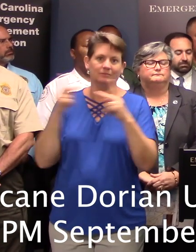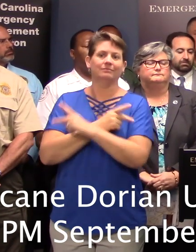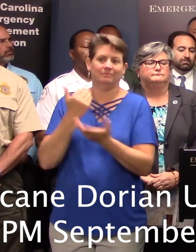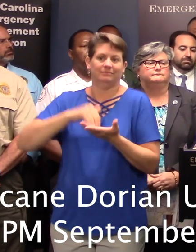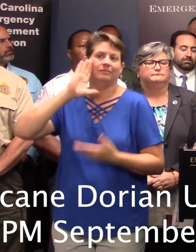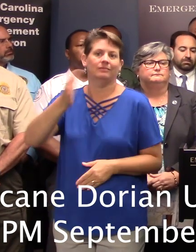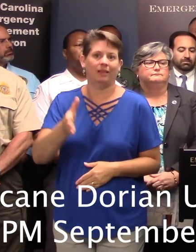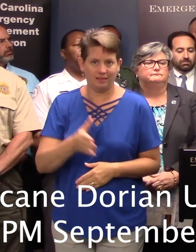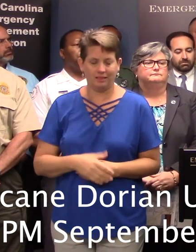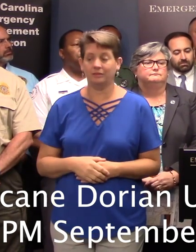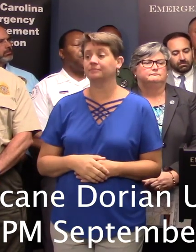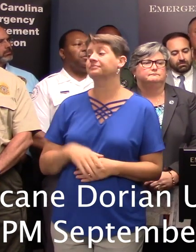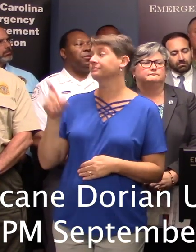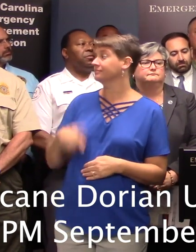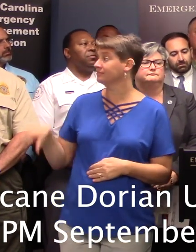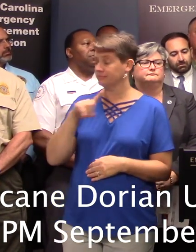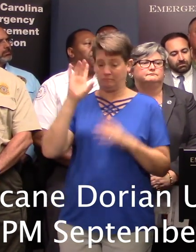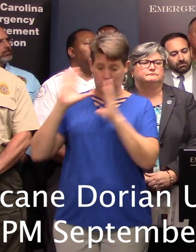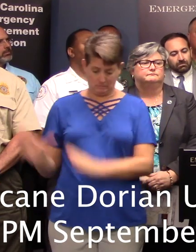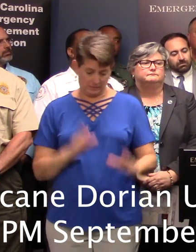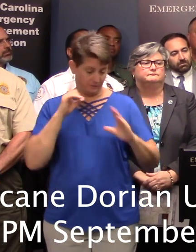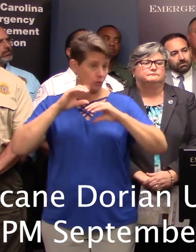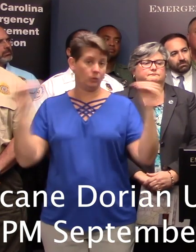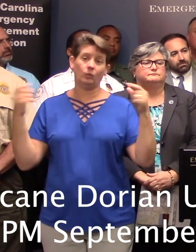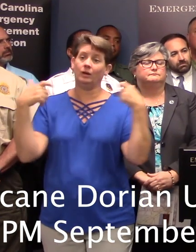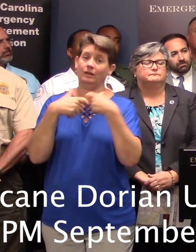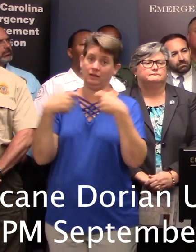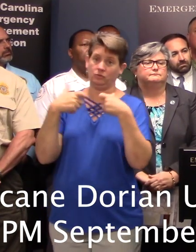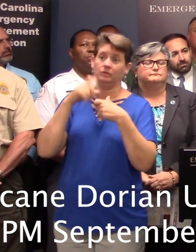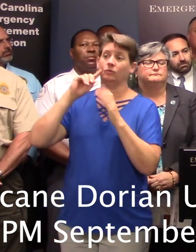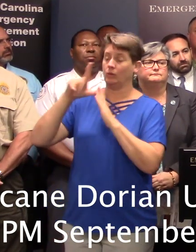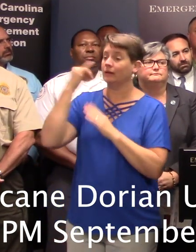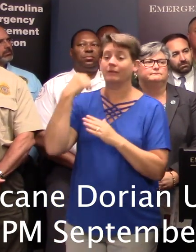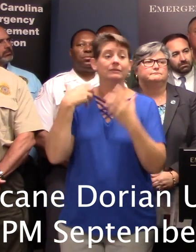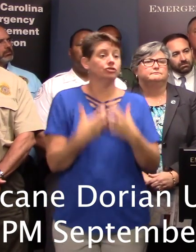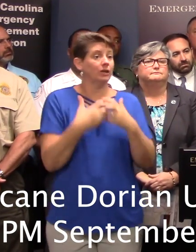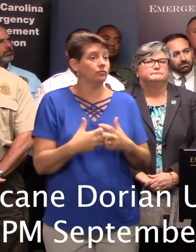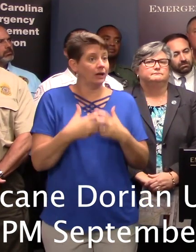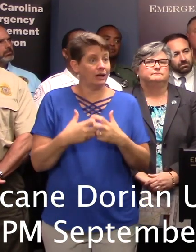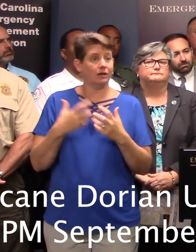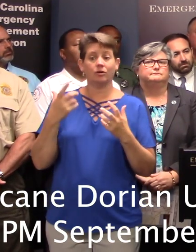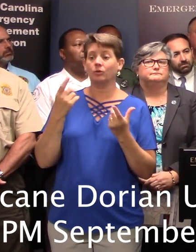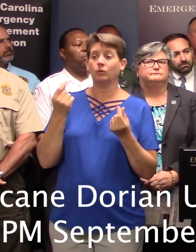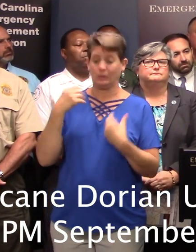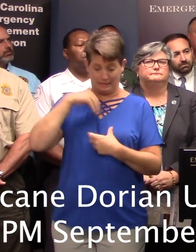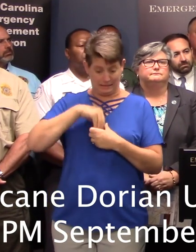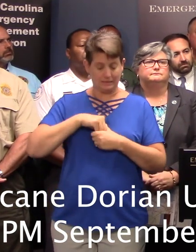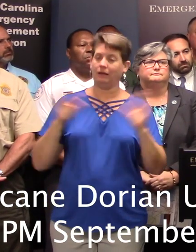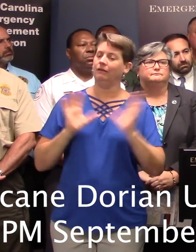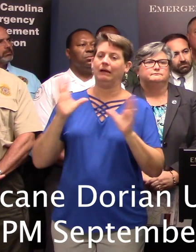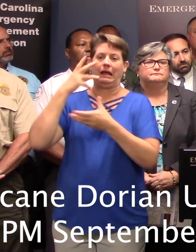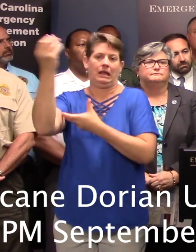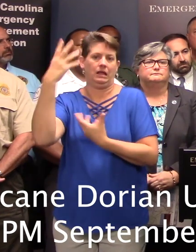prepared to go without electricity for a good while. If you have a generator, keep it outside. Don't put it inside with you. Point the